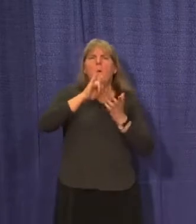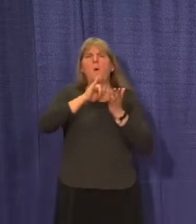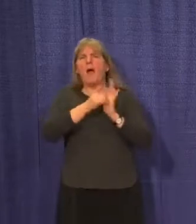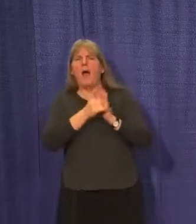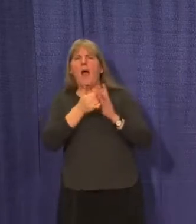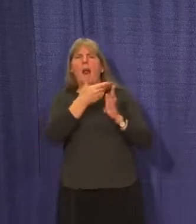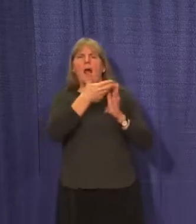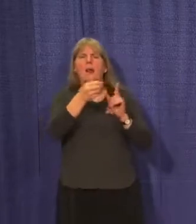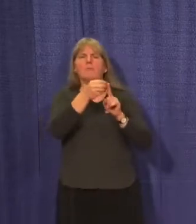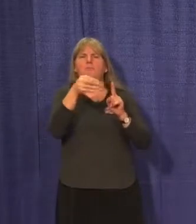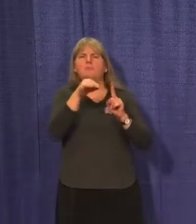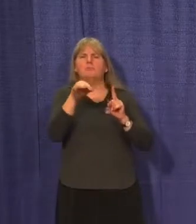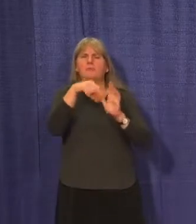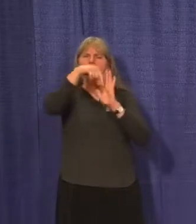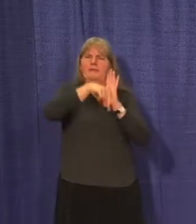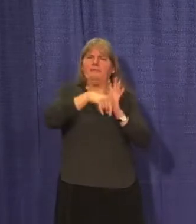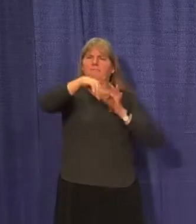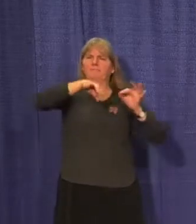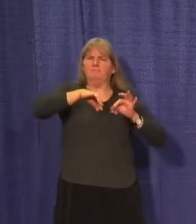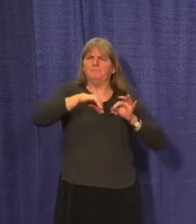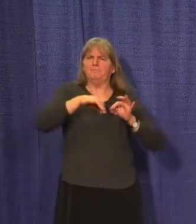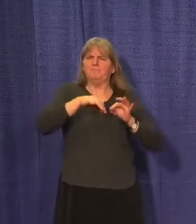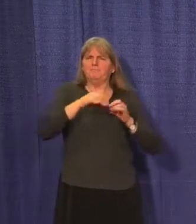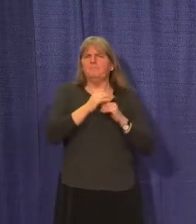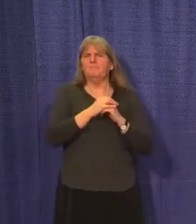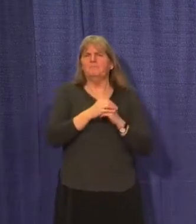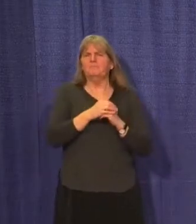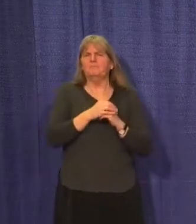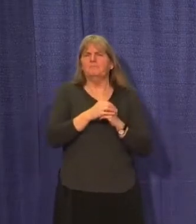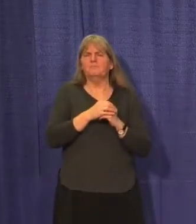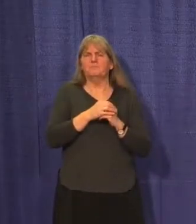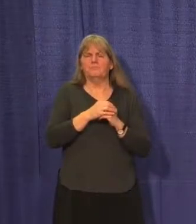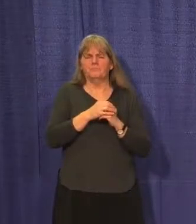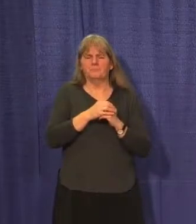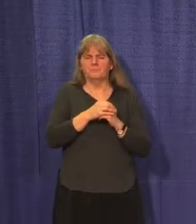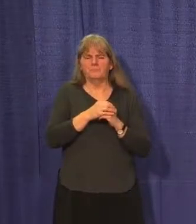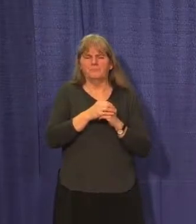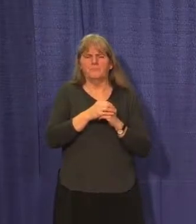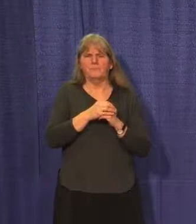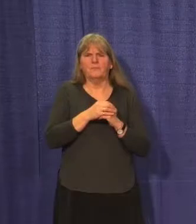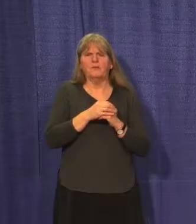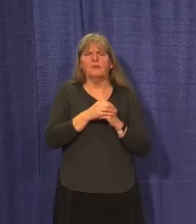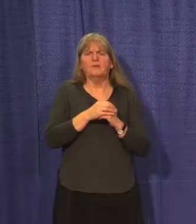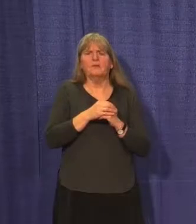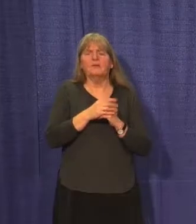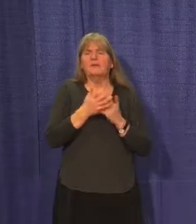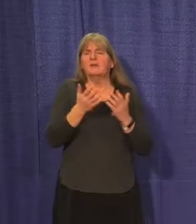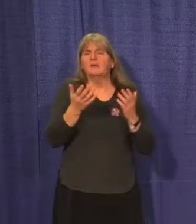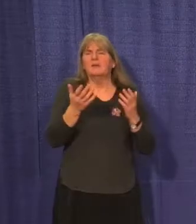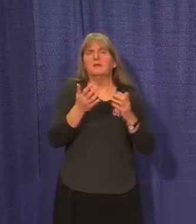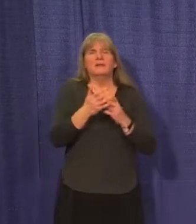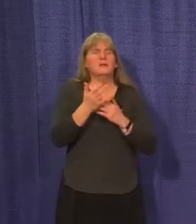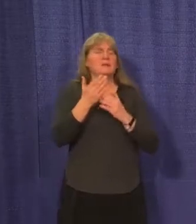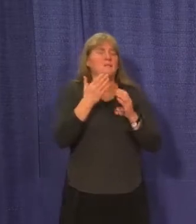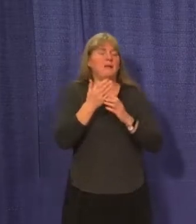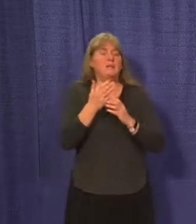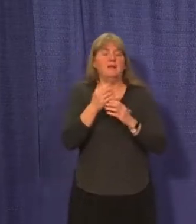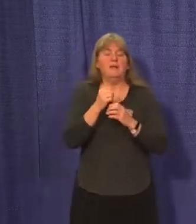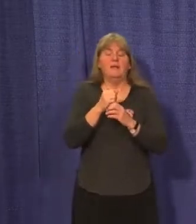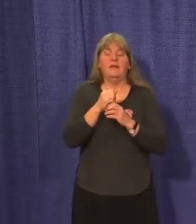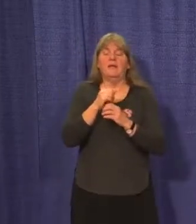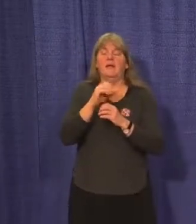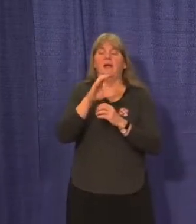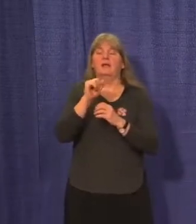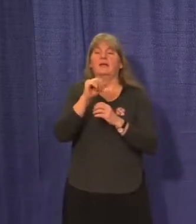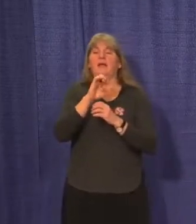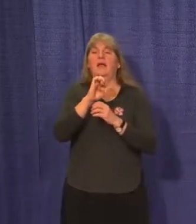quest as we work through this pandemic, whether it's case information and